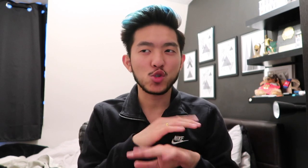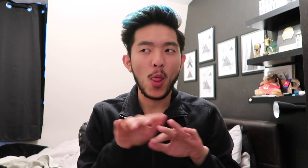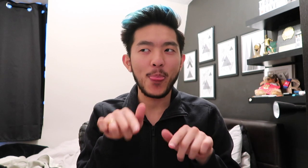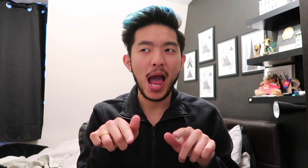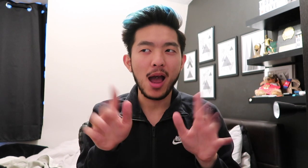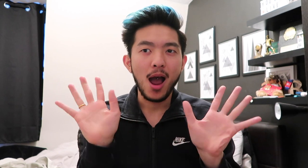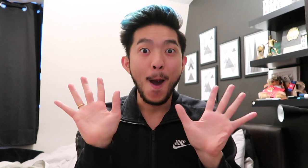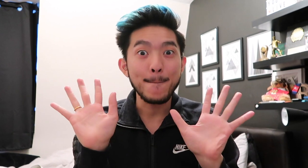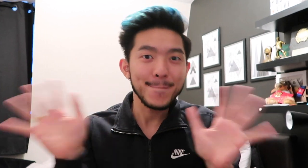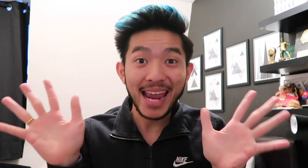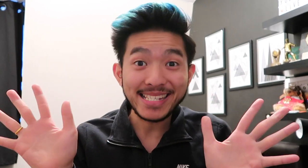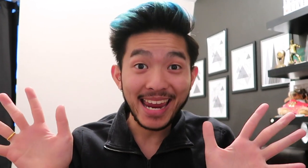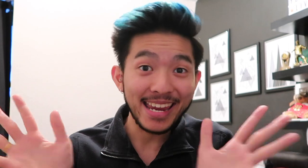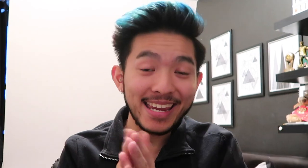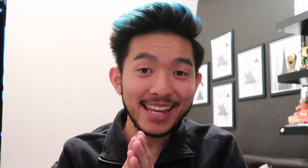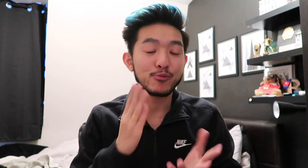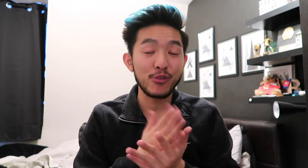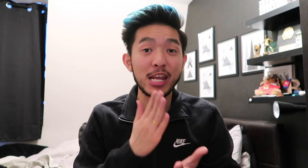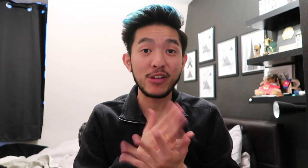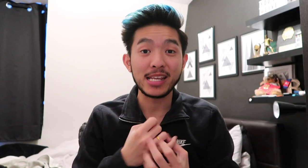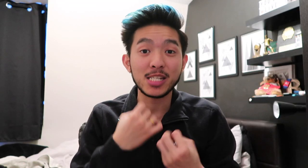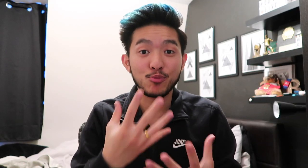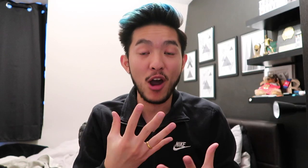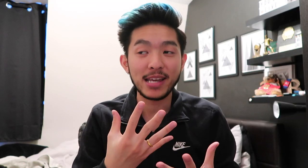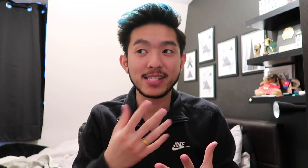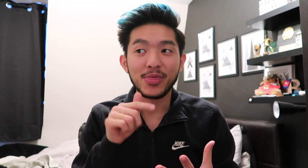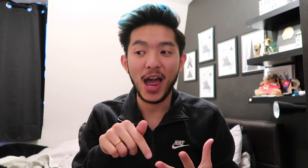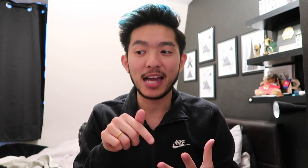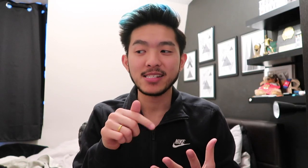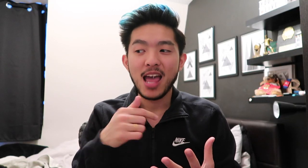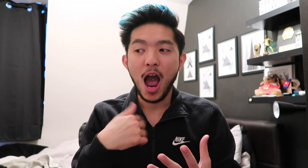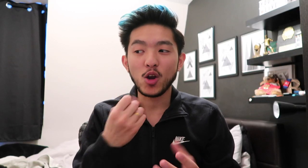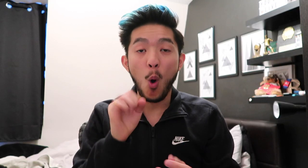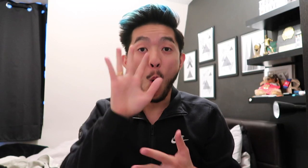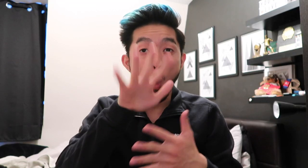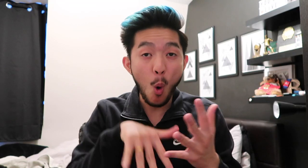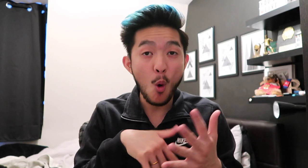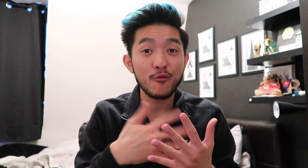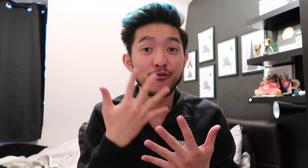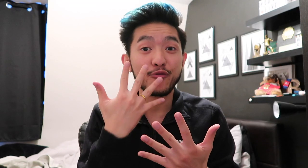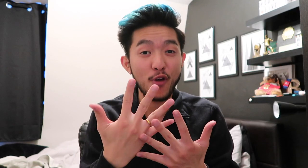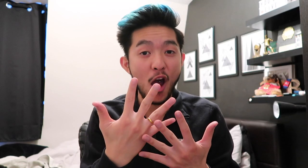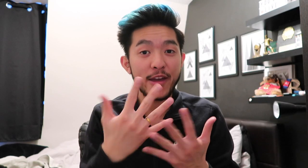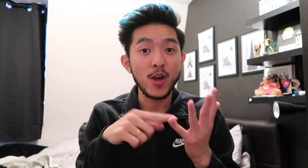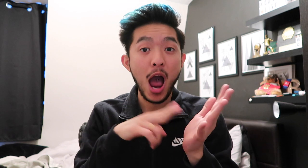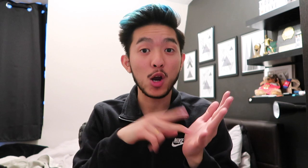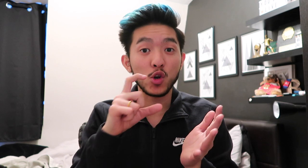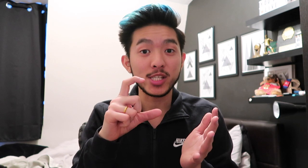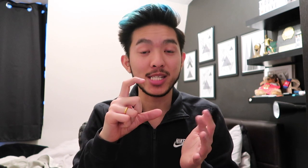above. Amazing! I'm really, really surprised that I got a whole five of courses